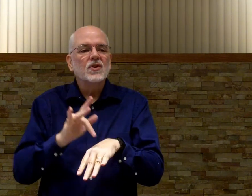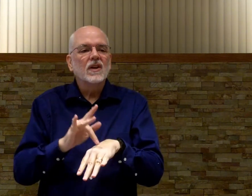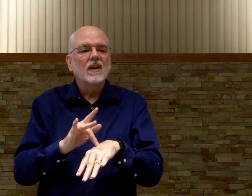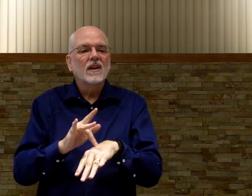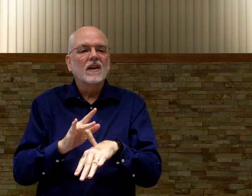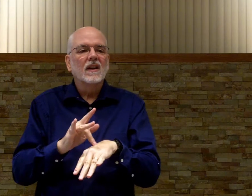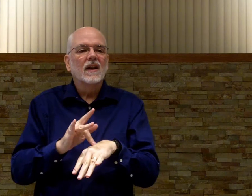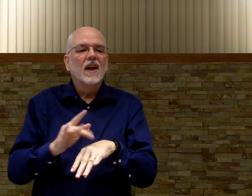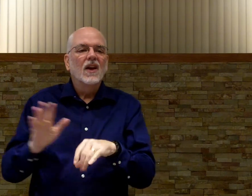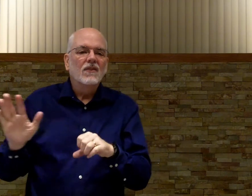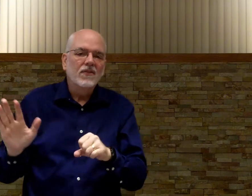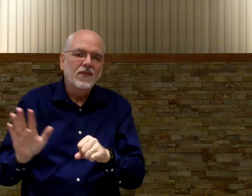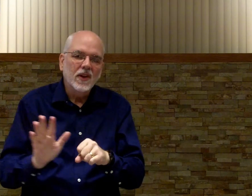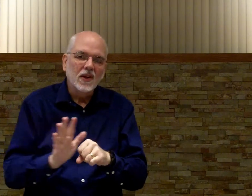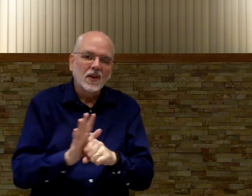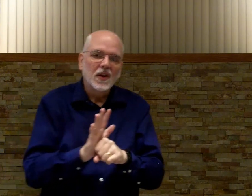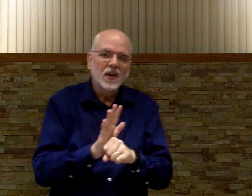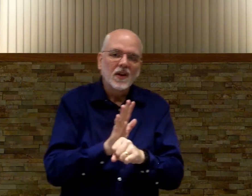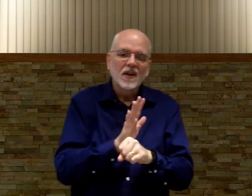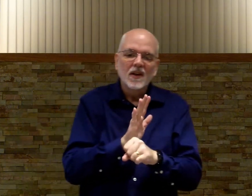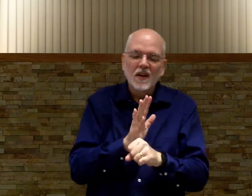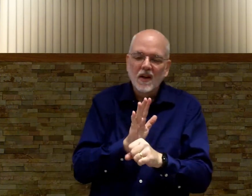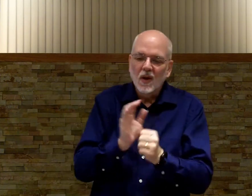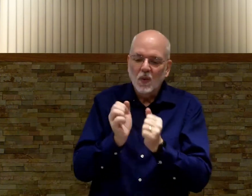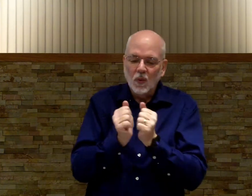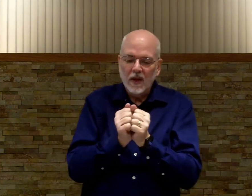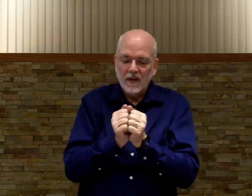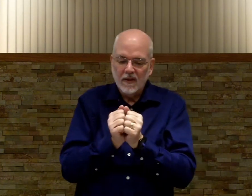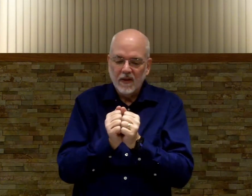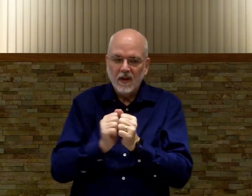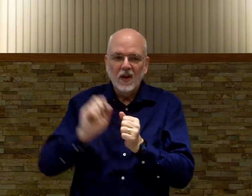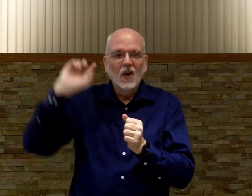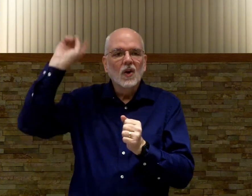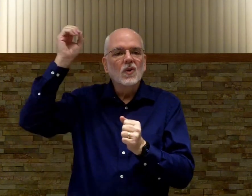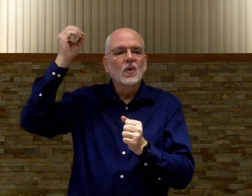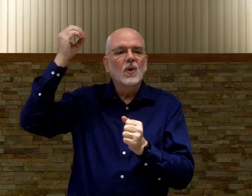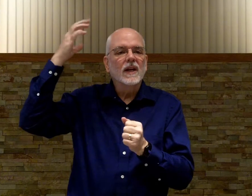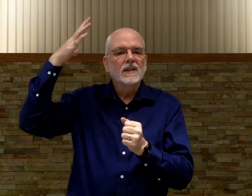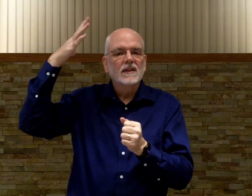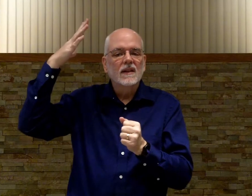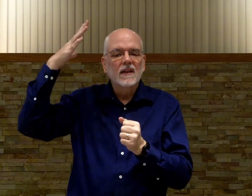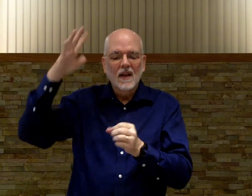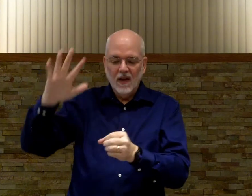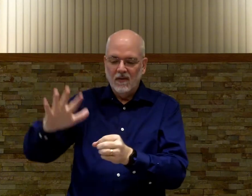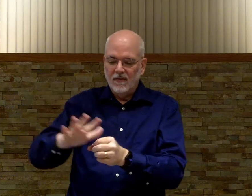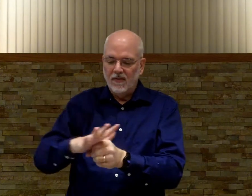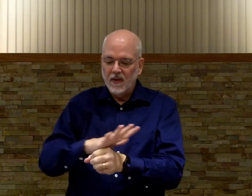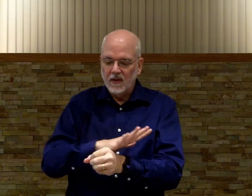filled with grace filled